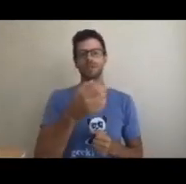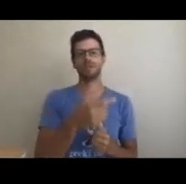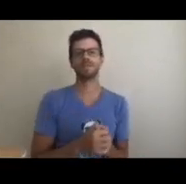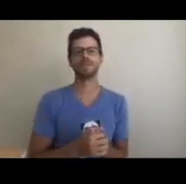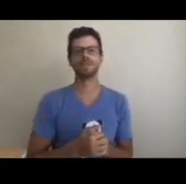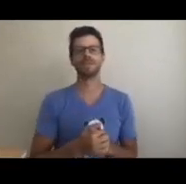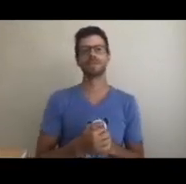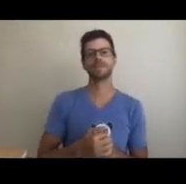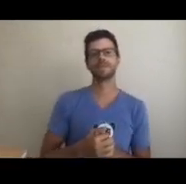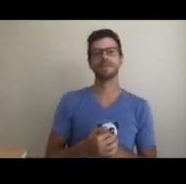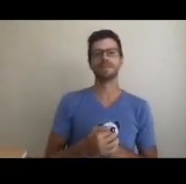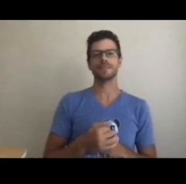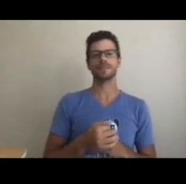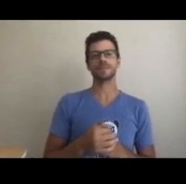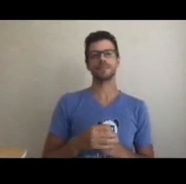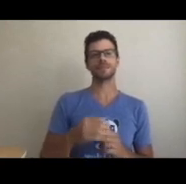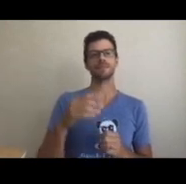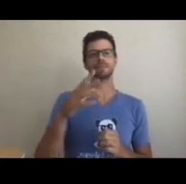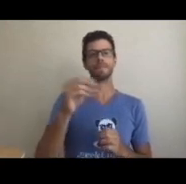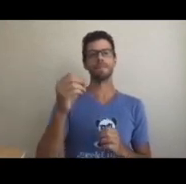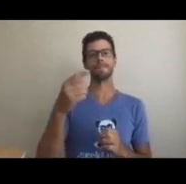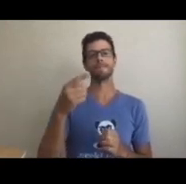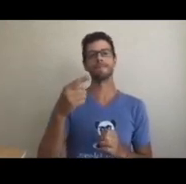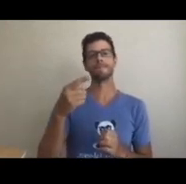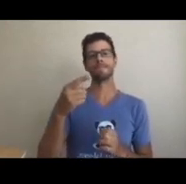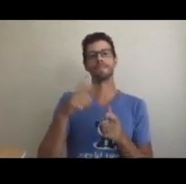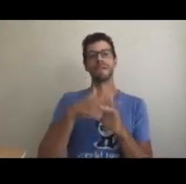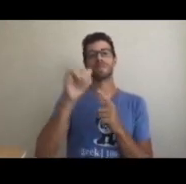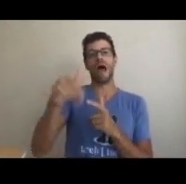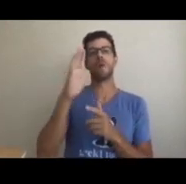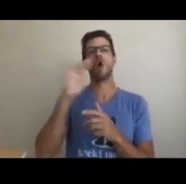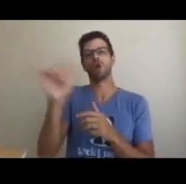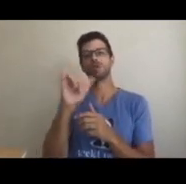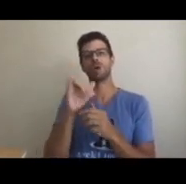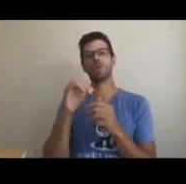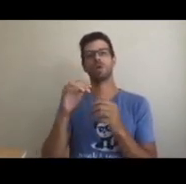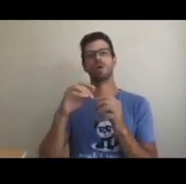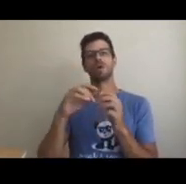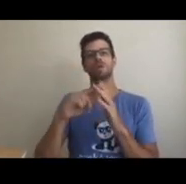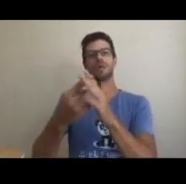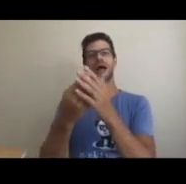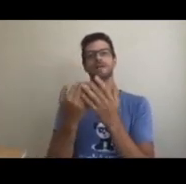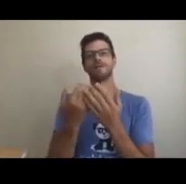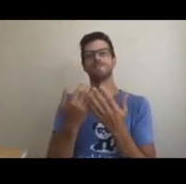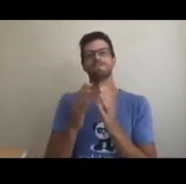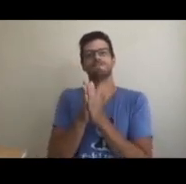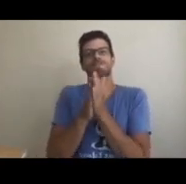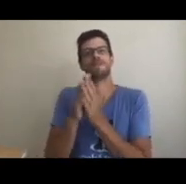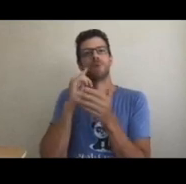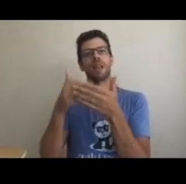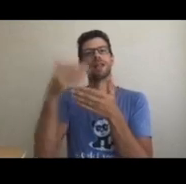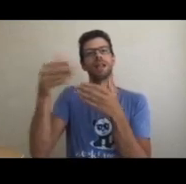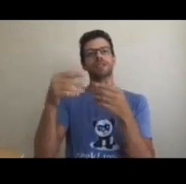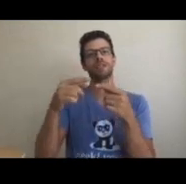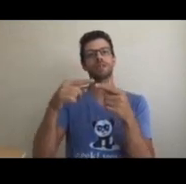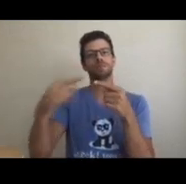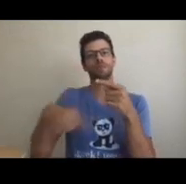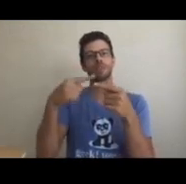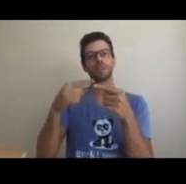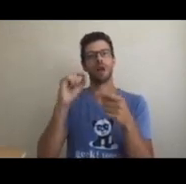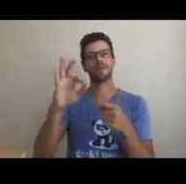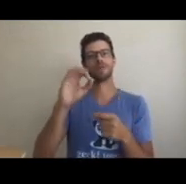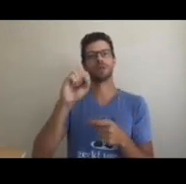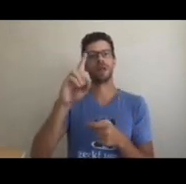Creating a good culture helps fuel morale and keeps people motivated as they continue into the next cycle of SDLC process.